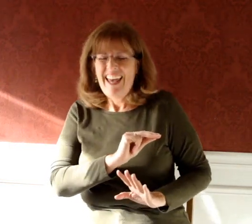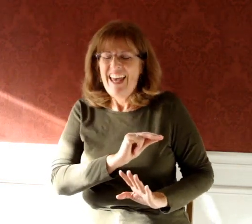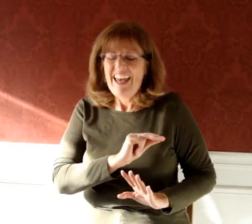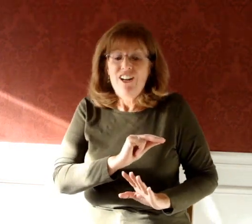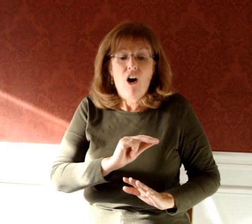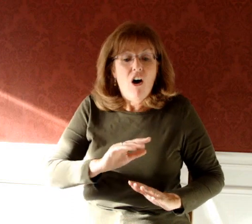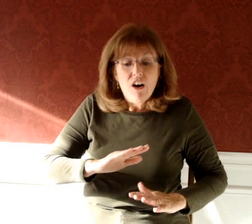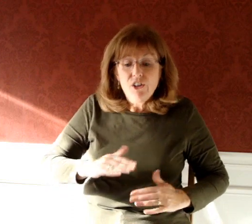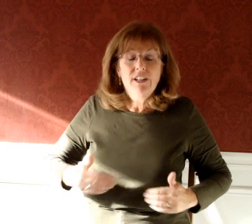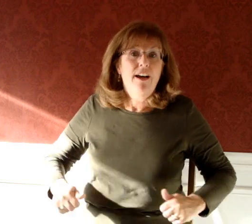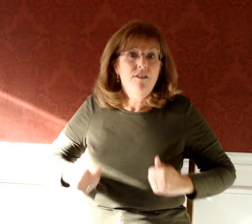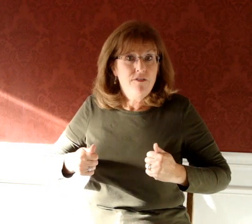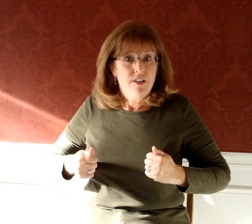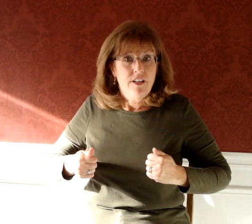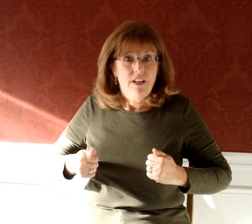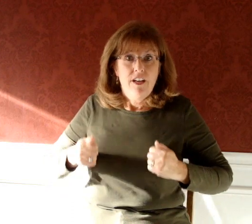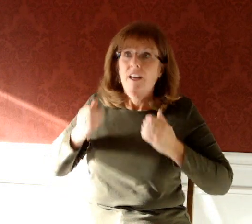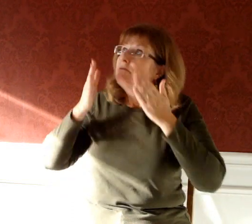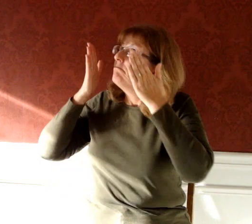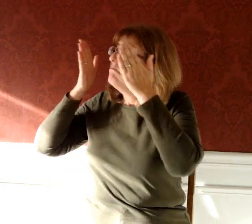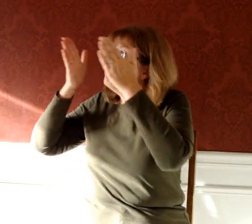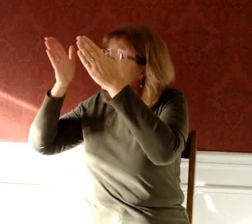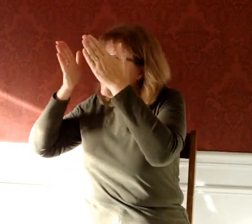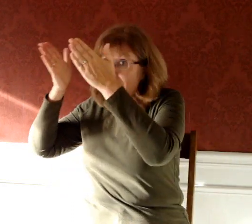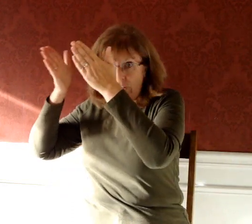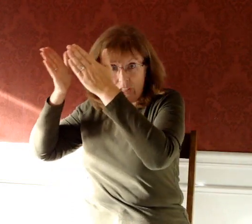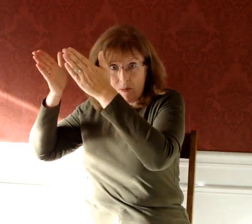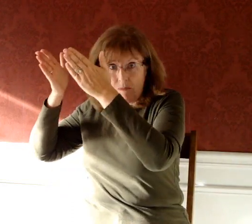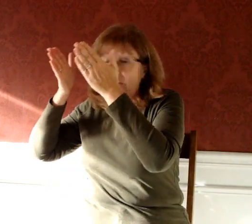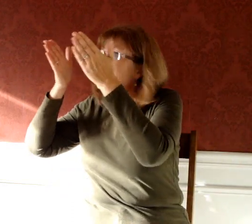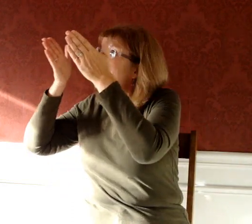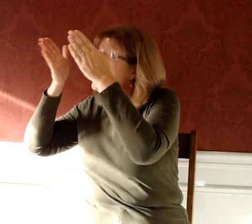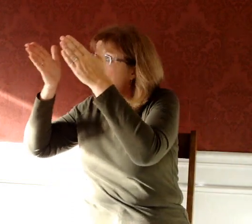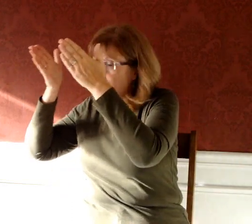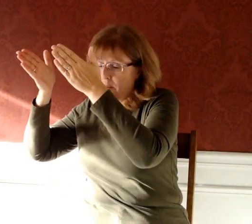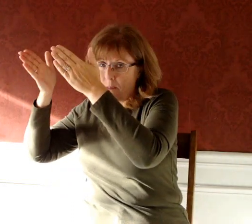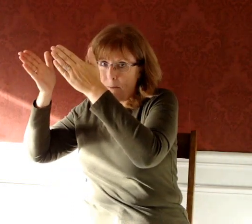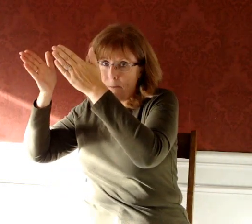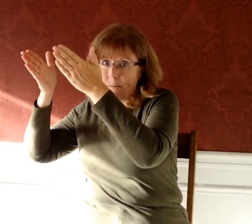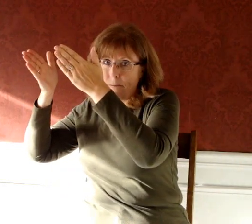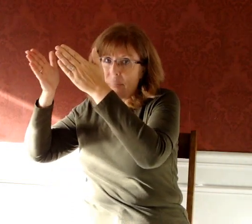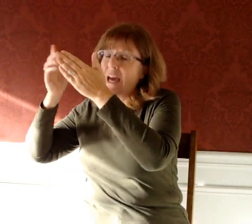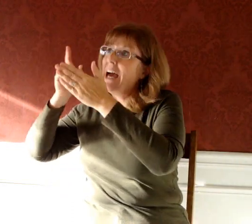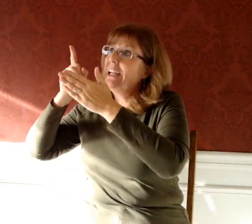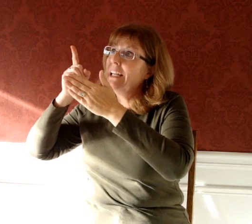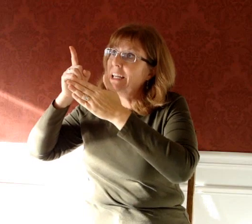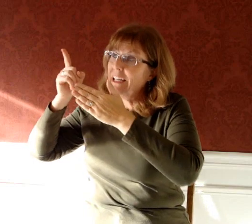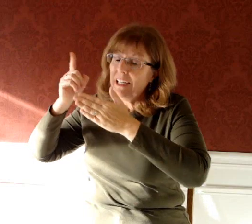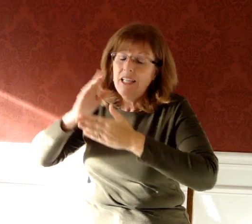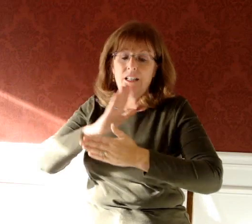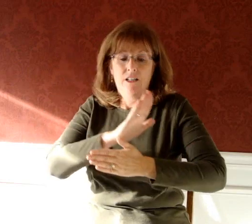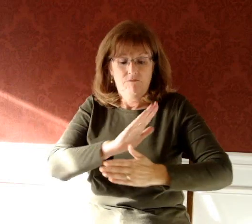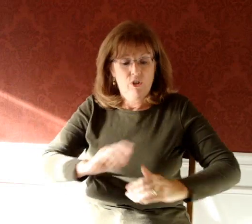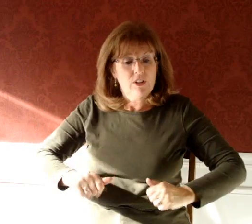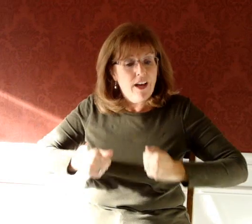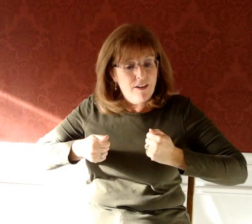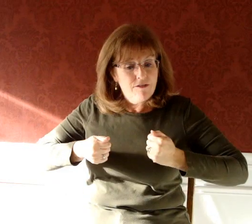In all your life, acknowledge Him, pay attention to Him, and He, your life,